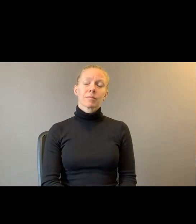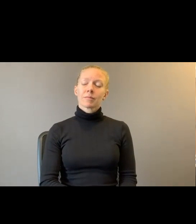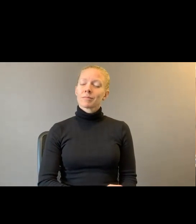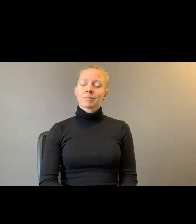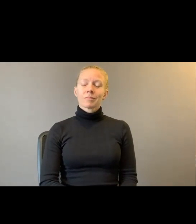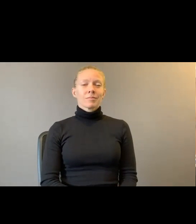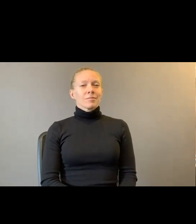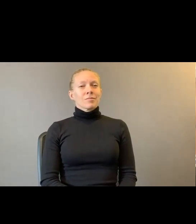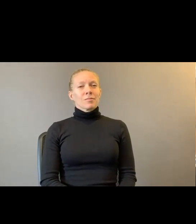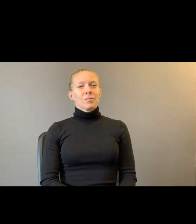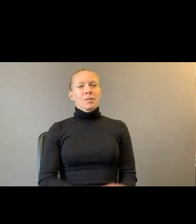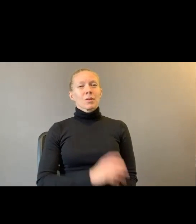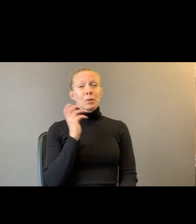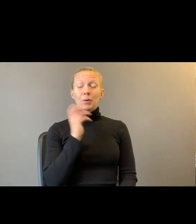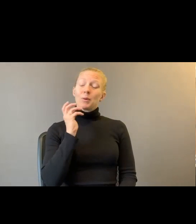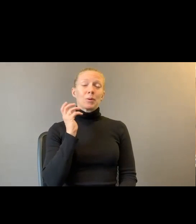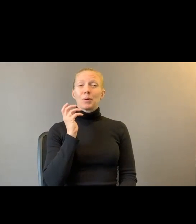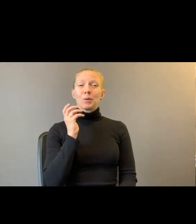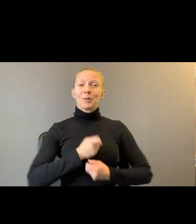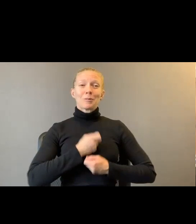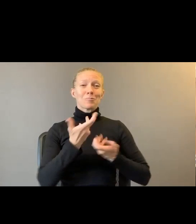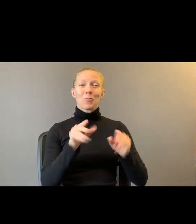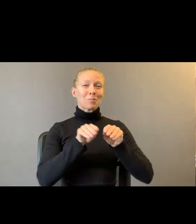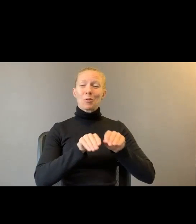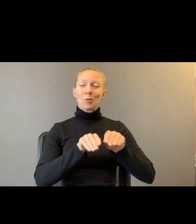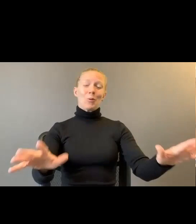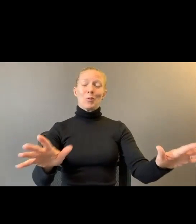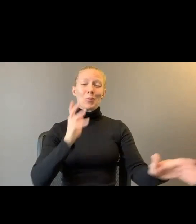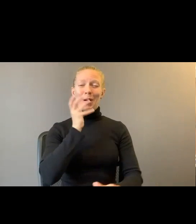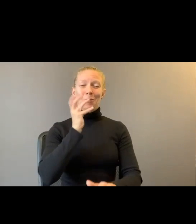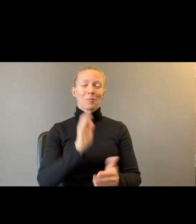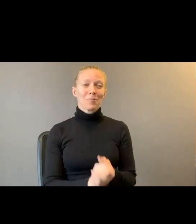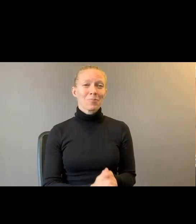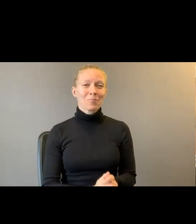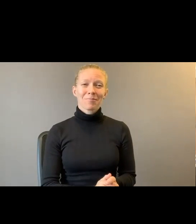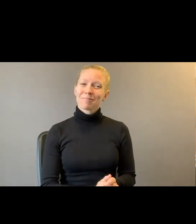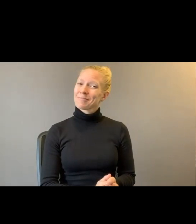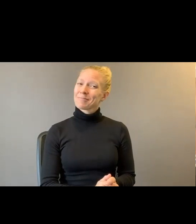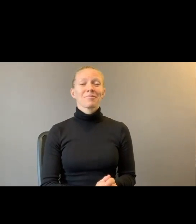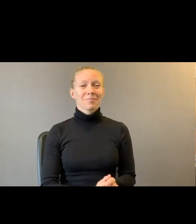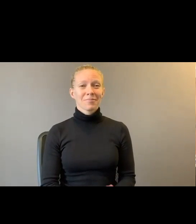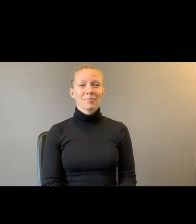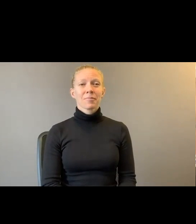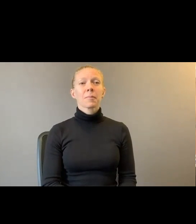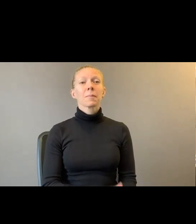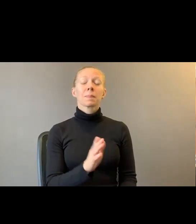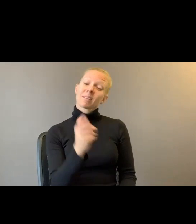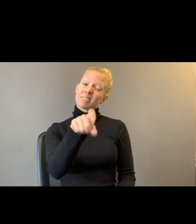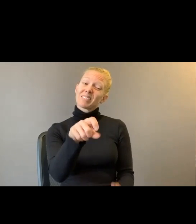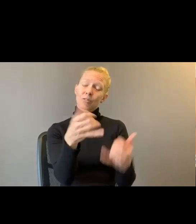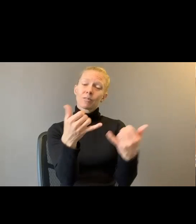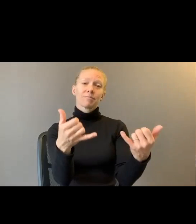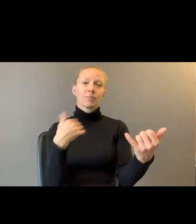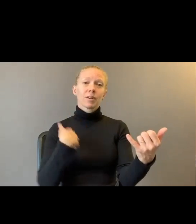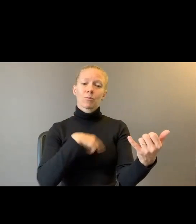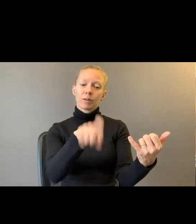Poems are coming out in the world, y'all. Poems are coming out in the world. Which thank God. Because, you know, kind of necessary right about now. I'm going